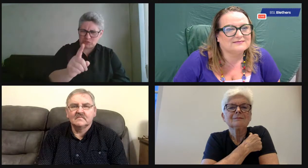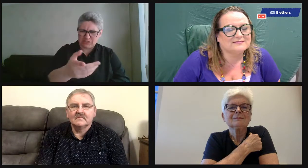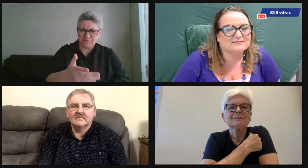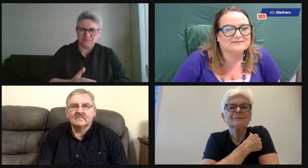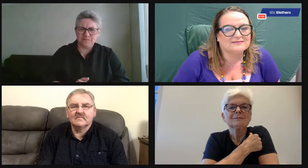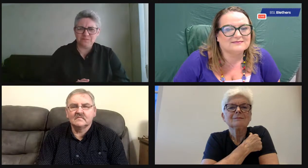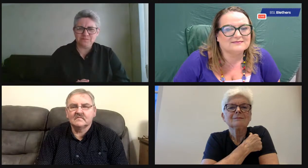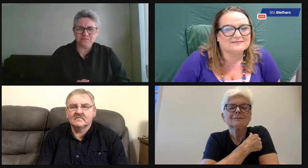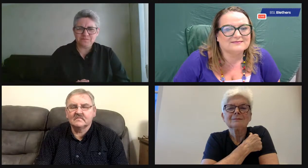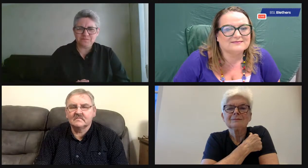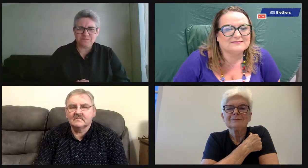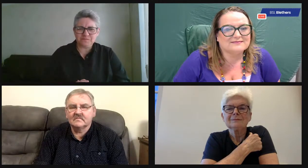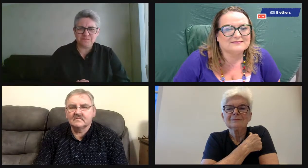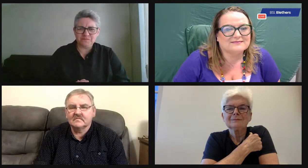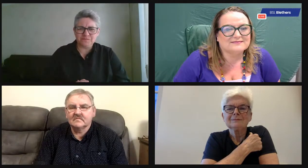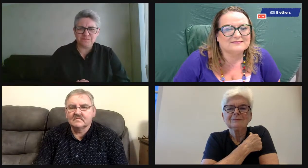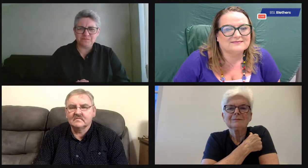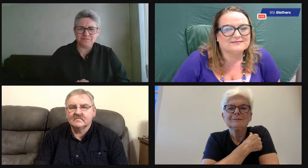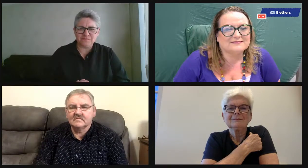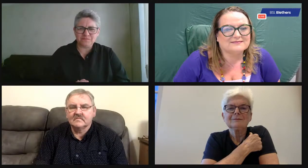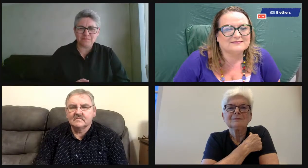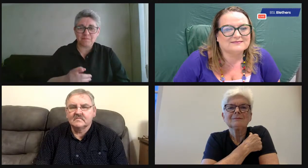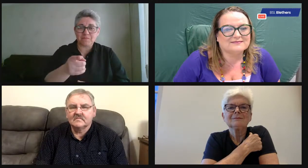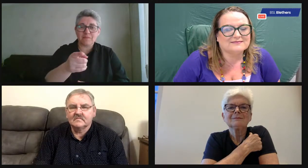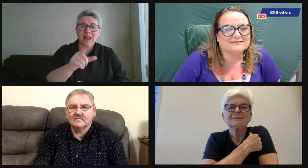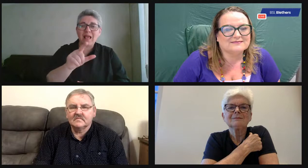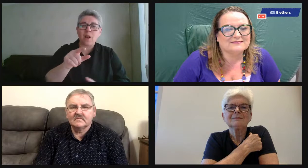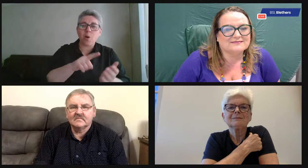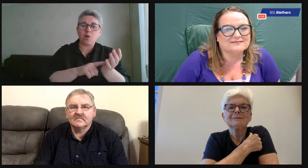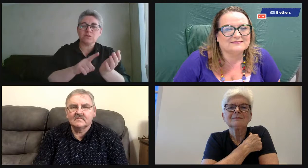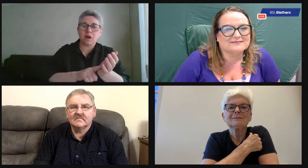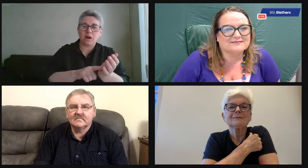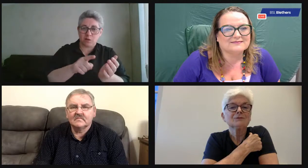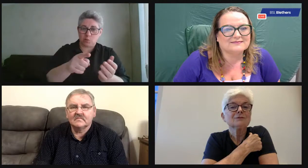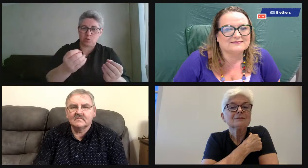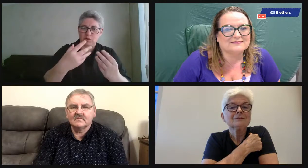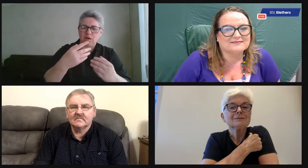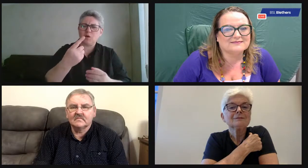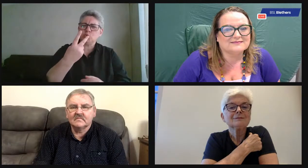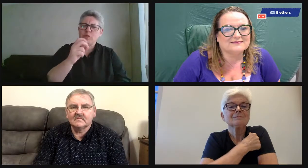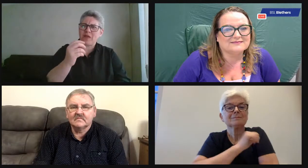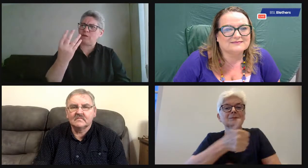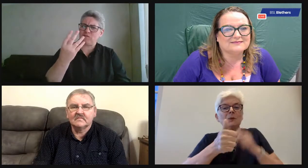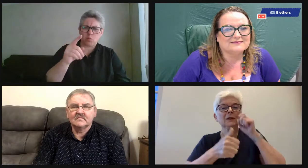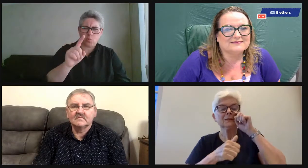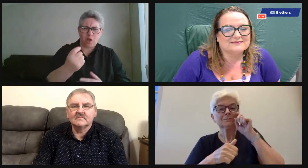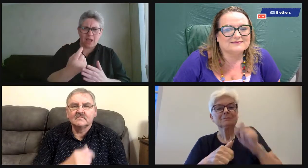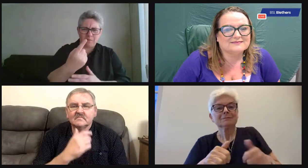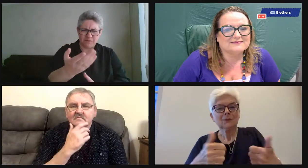maybe Lillian, should reveal to us what it was you were involved in in 2014. Lillian, could you tell us more about that?